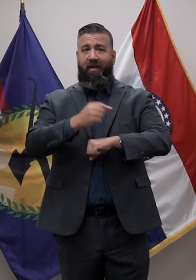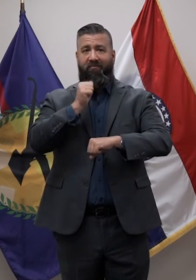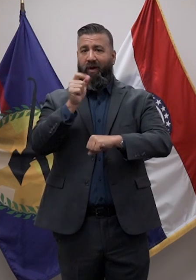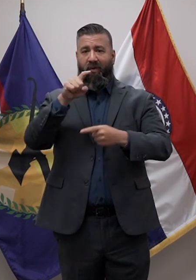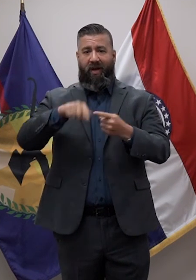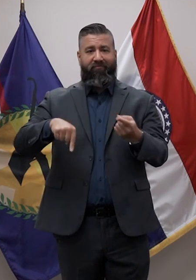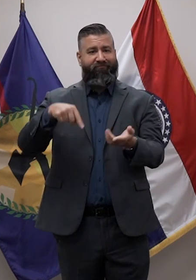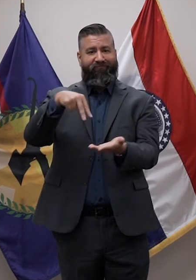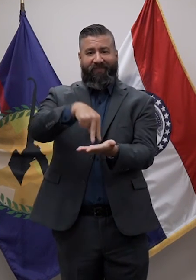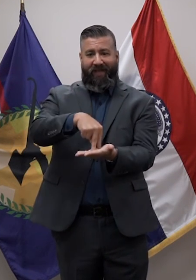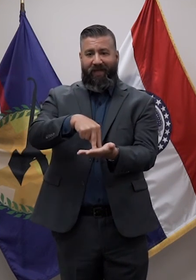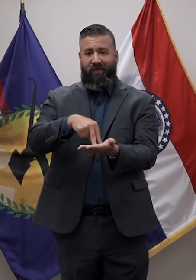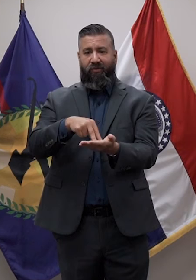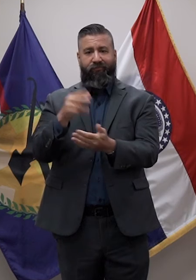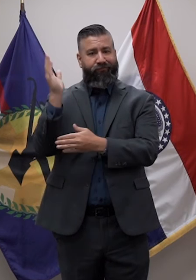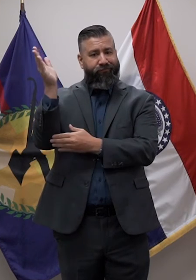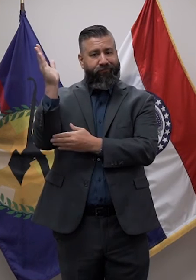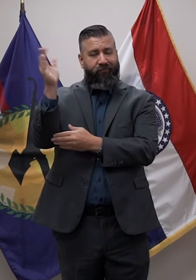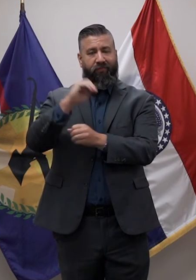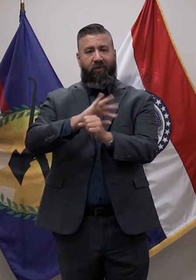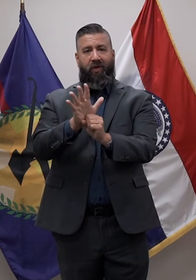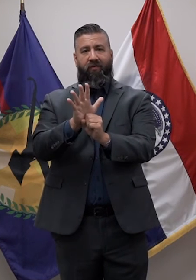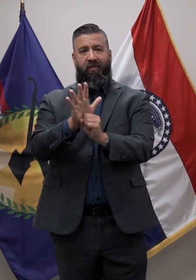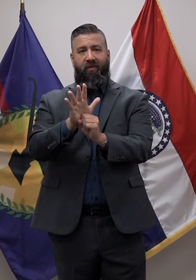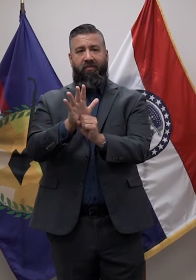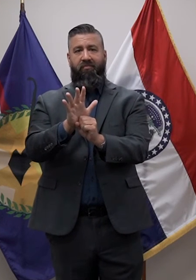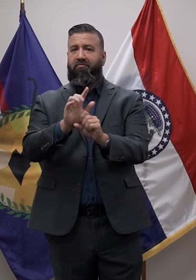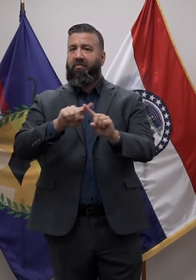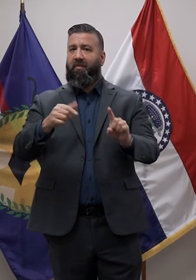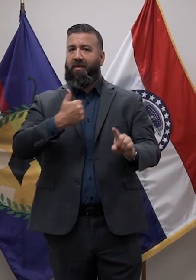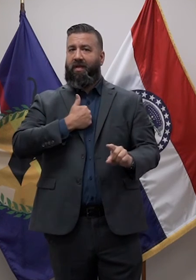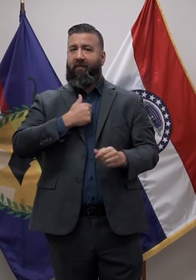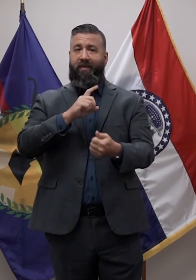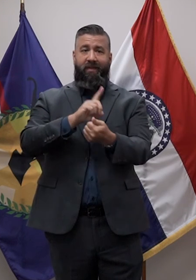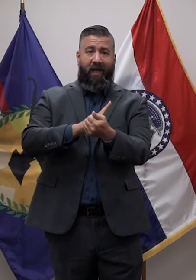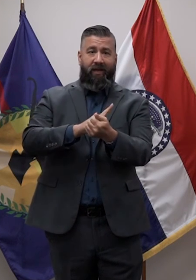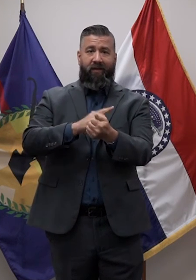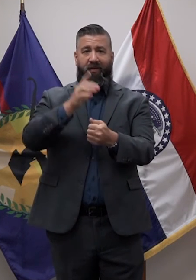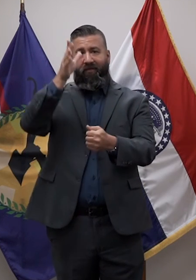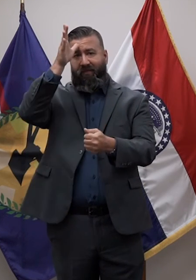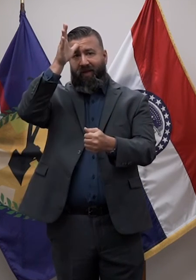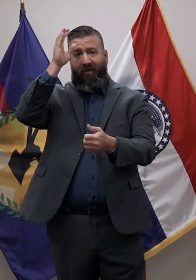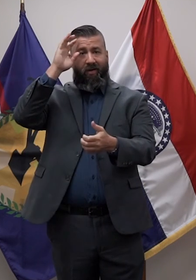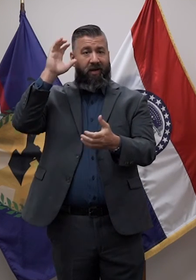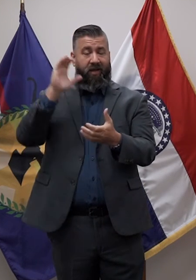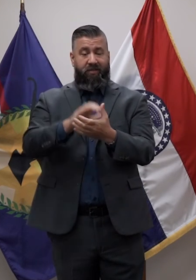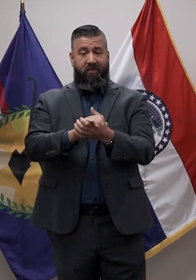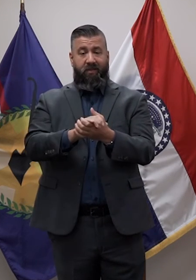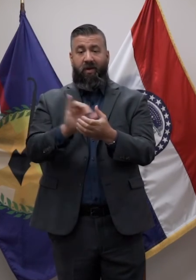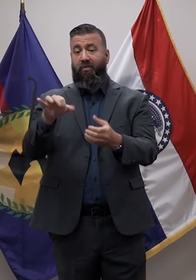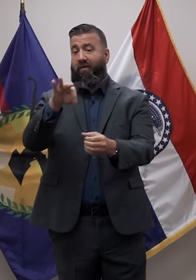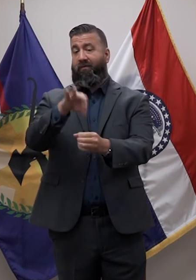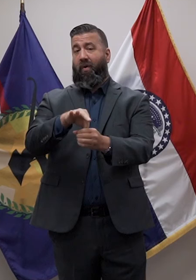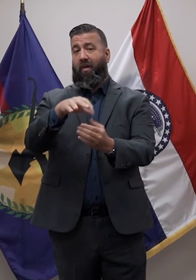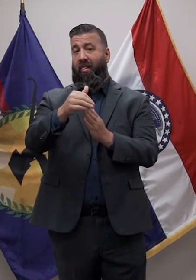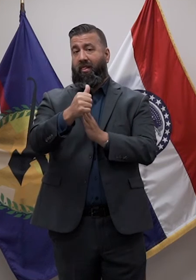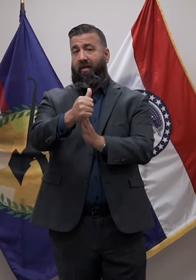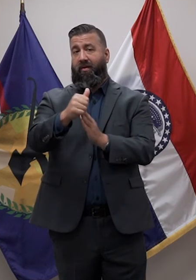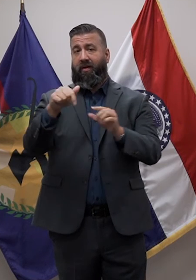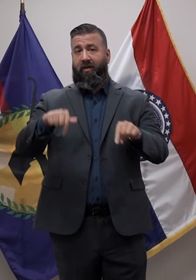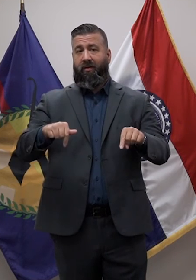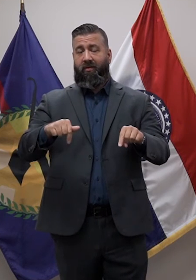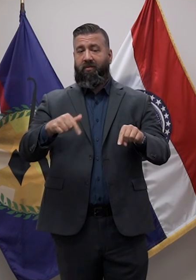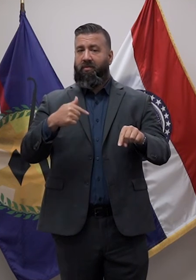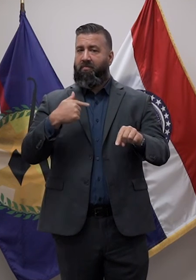But as a doctor, a father, a husband and the elected leader of this county, my priority will remain keeping our community